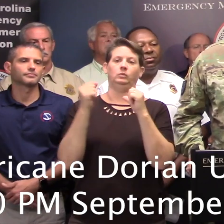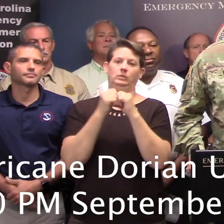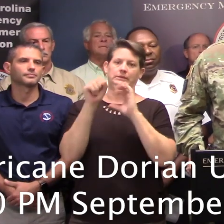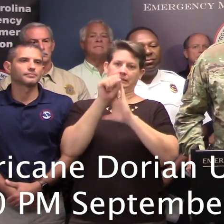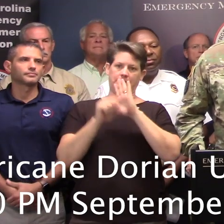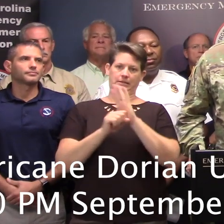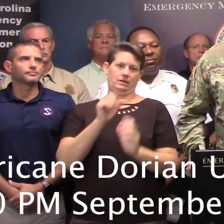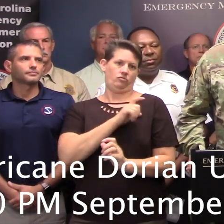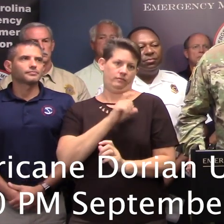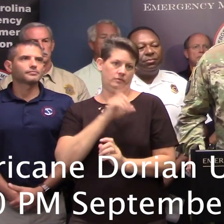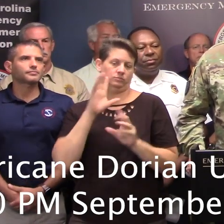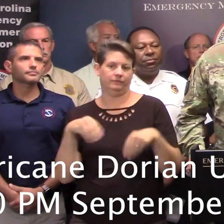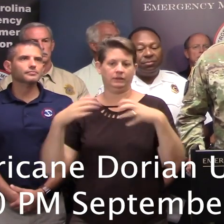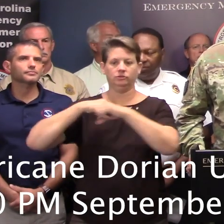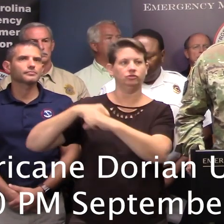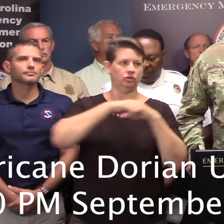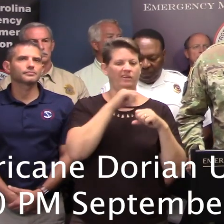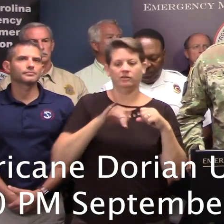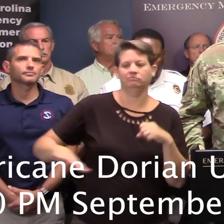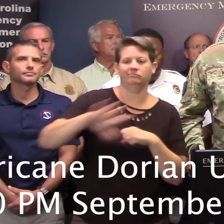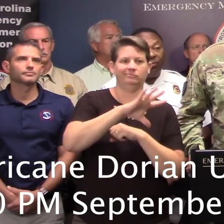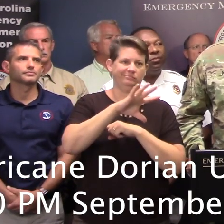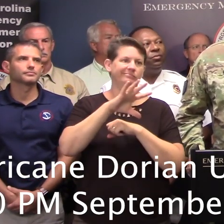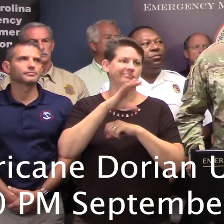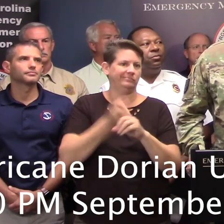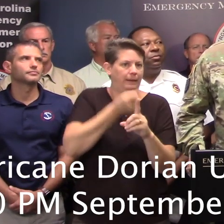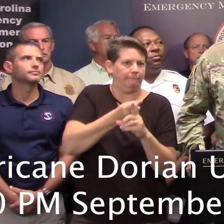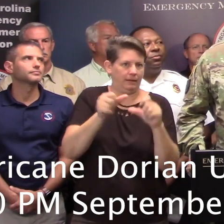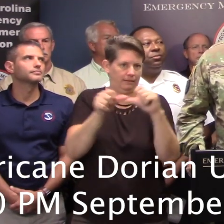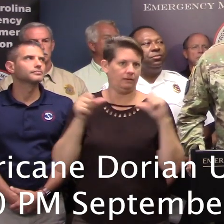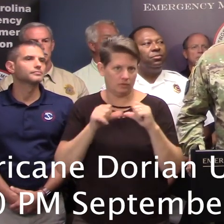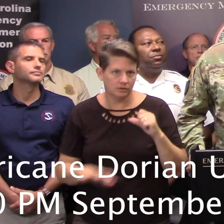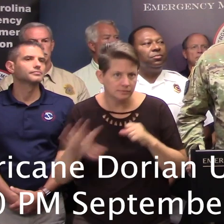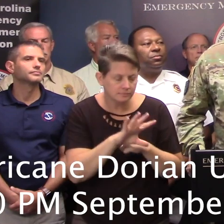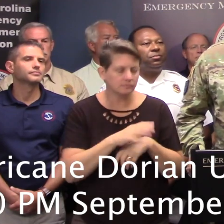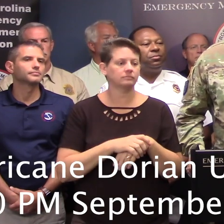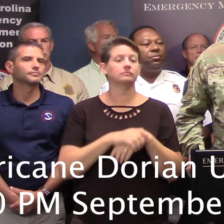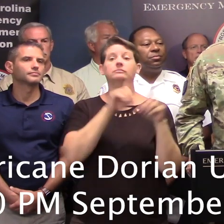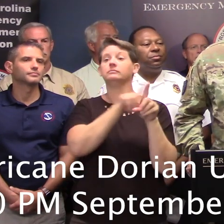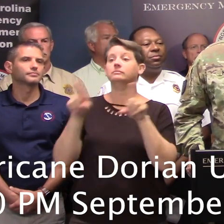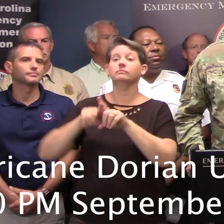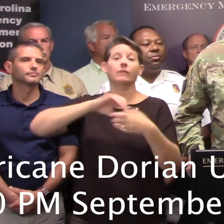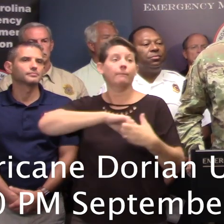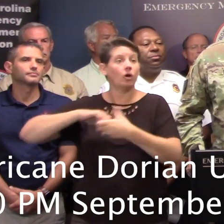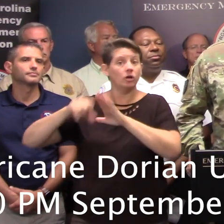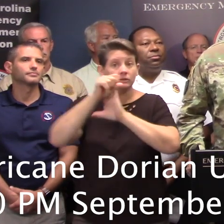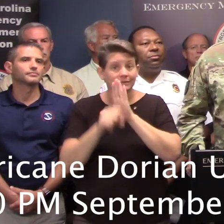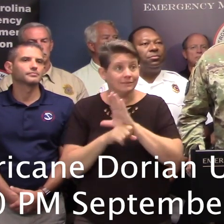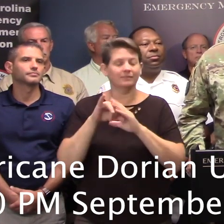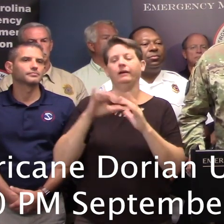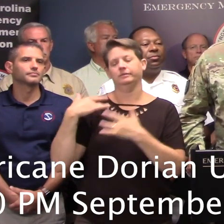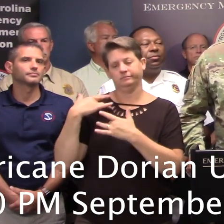Division to help provide security in the affected area that is being evacuated. We're also working with our partner states, with the states that we